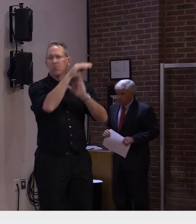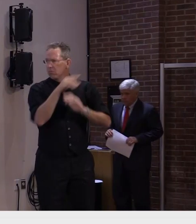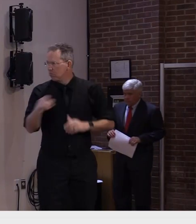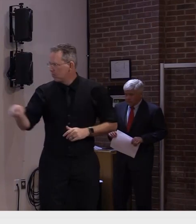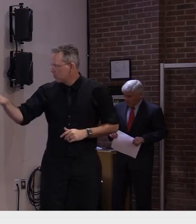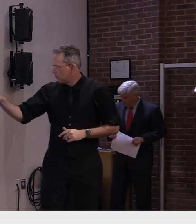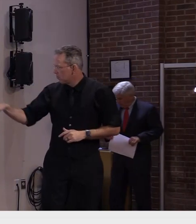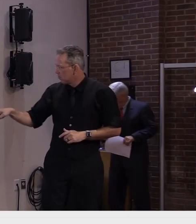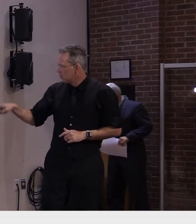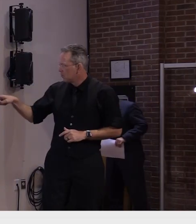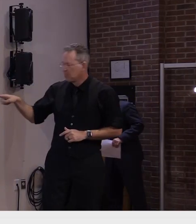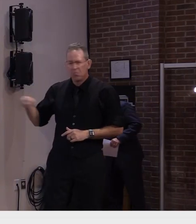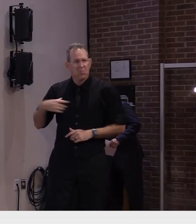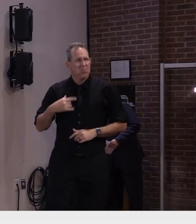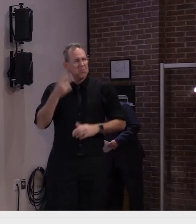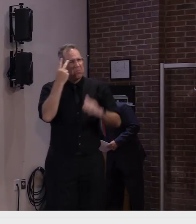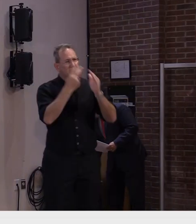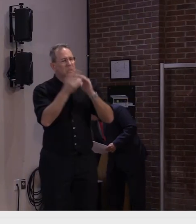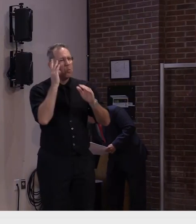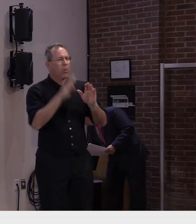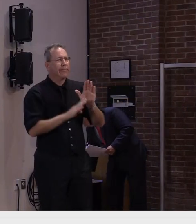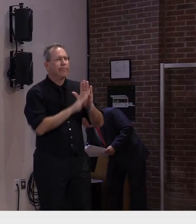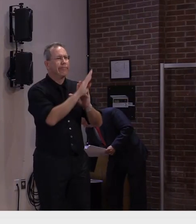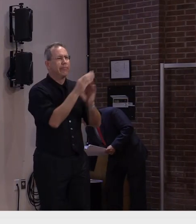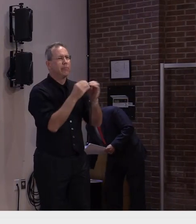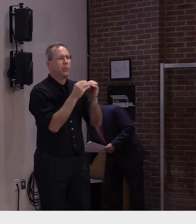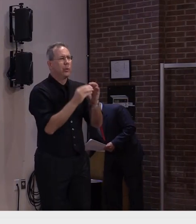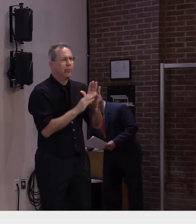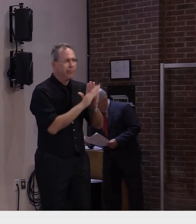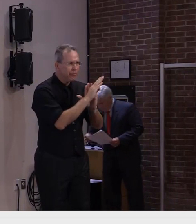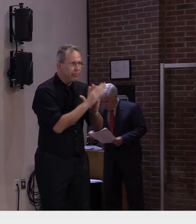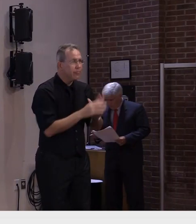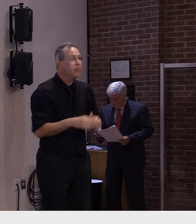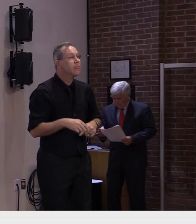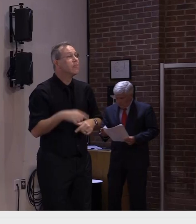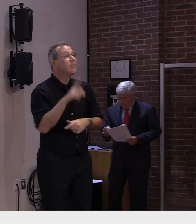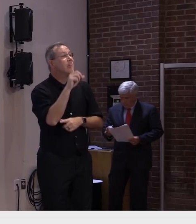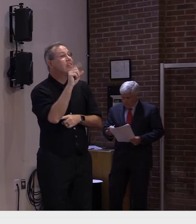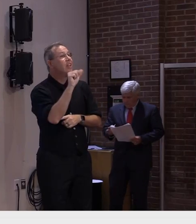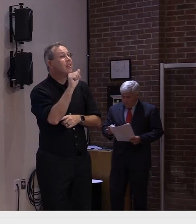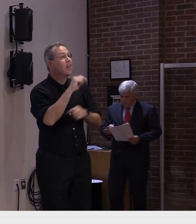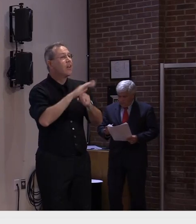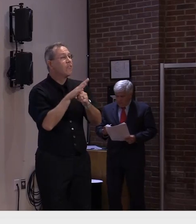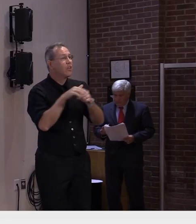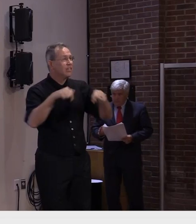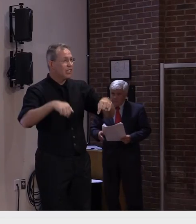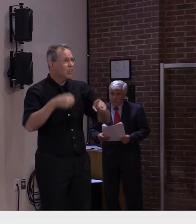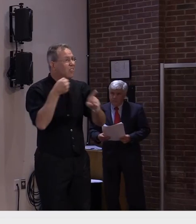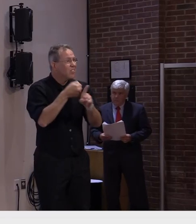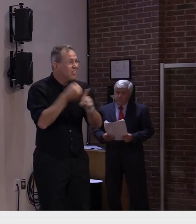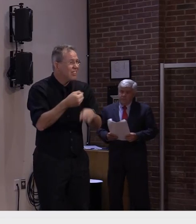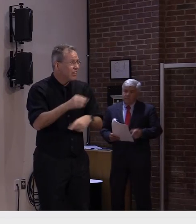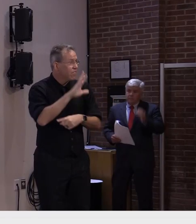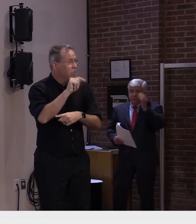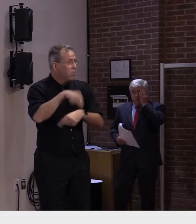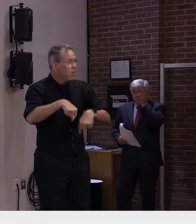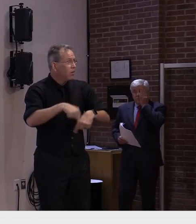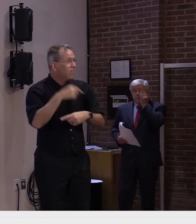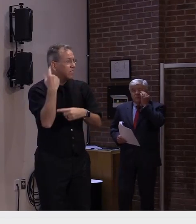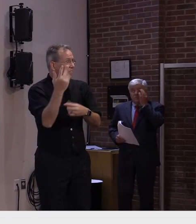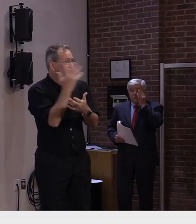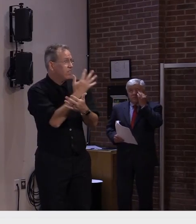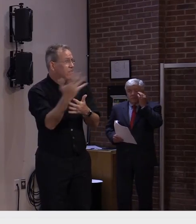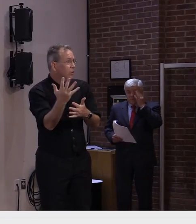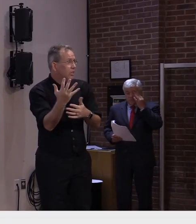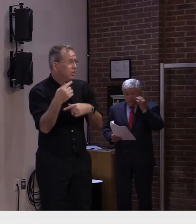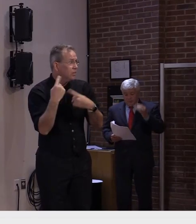so we want to keep a close eye on those states missouri and arkansas and we want to keep a close eye on the united states rates overall if we start to